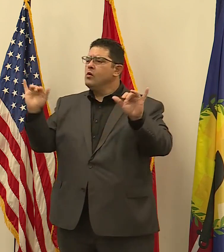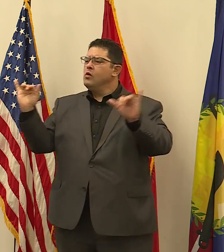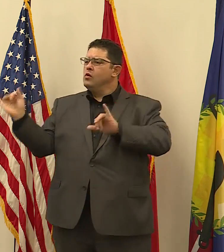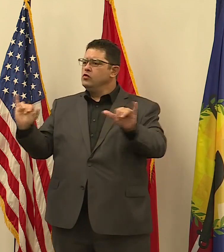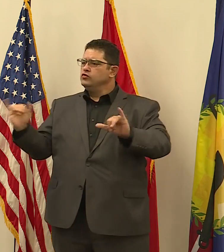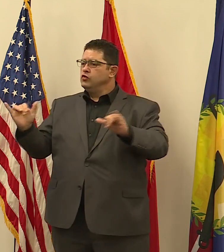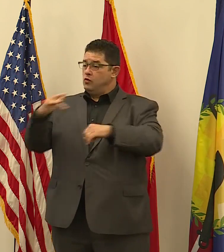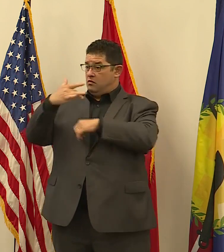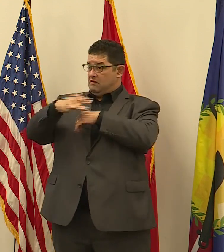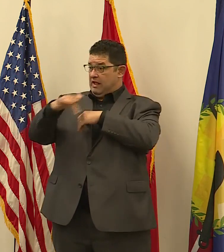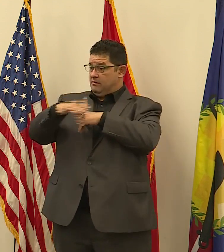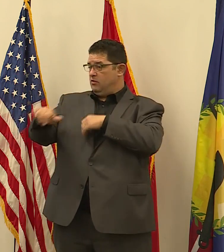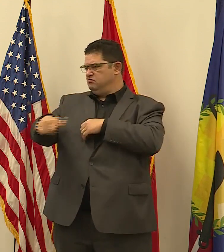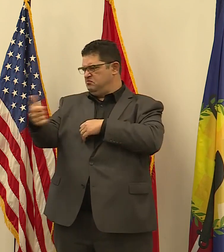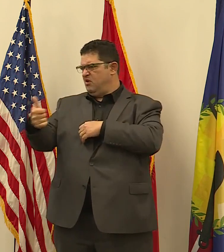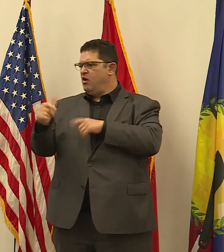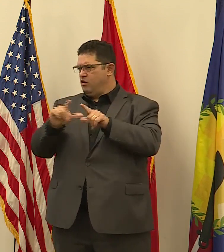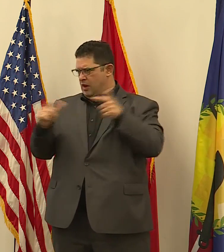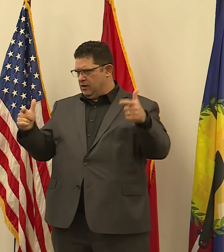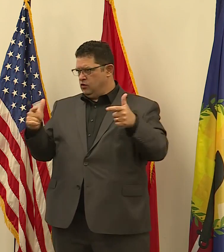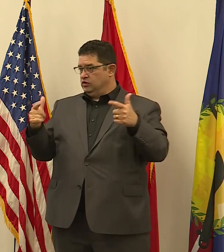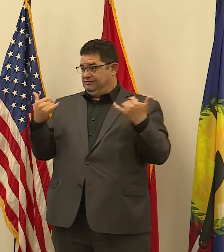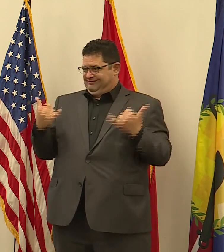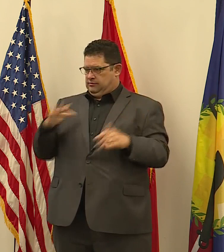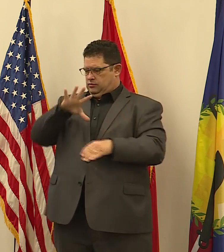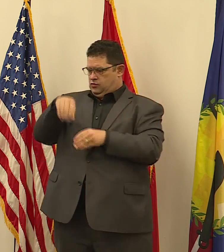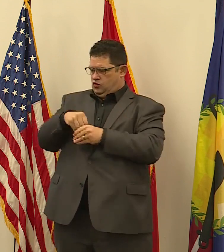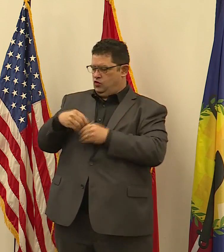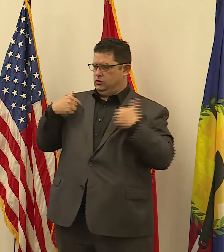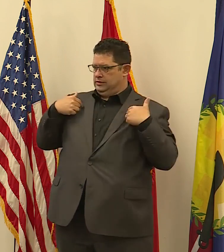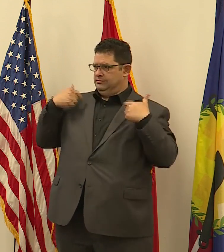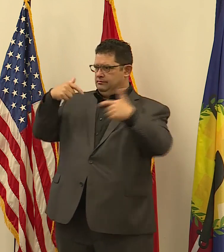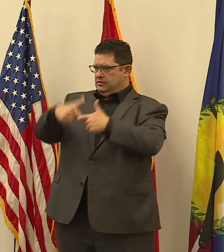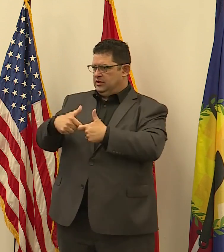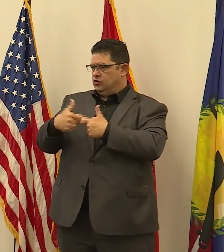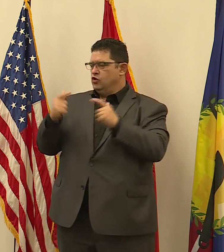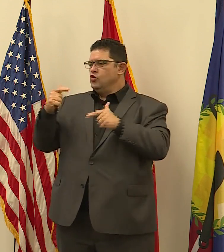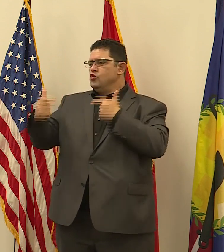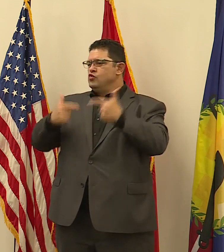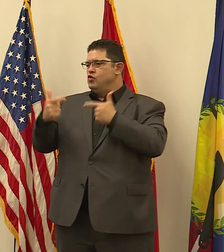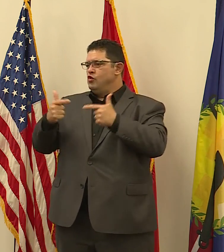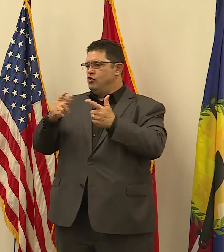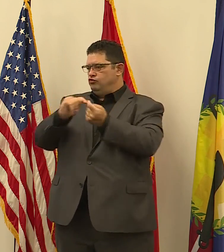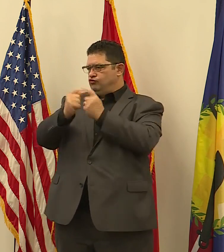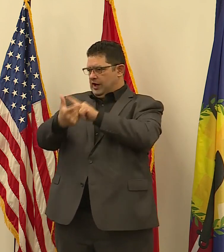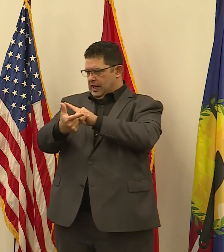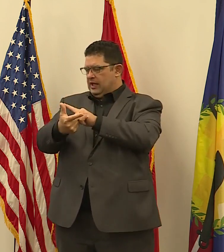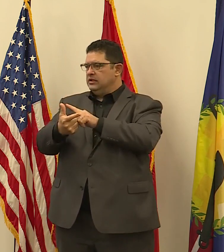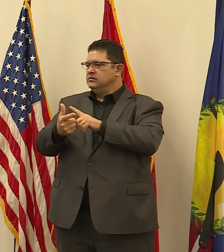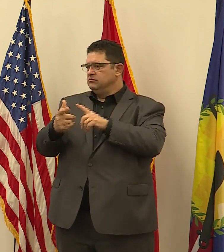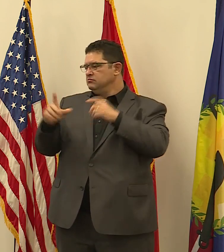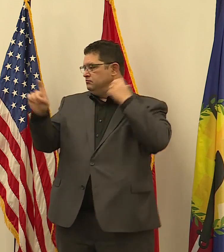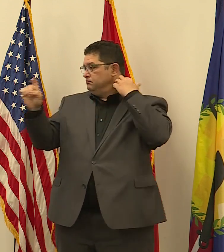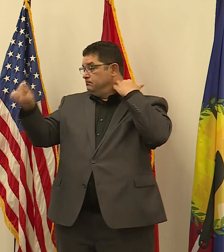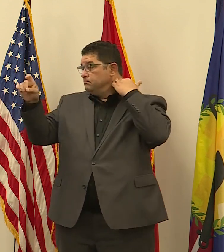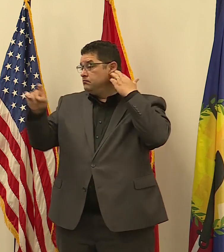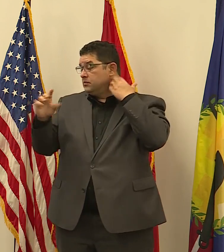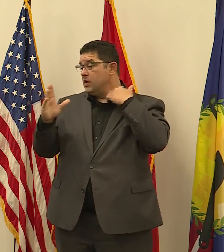available in other languages, including Spanish, through a Google Translate click in the top right-hand corner.